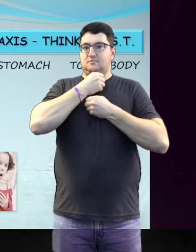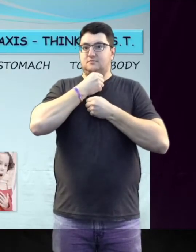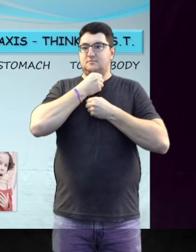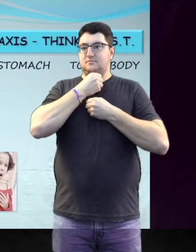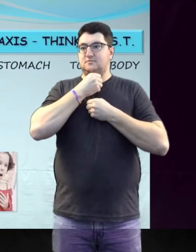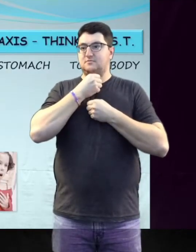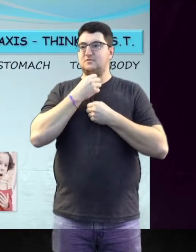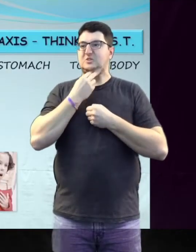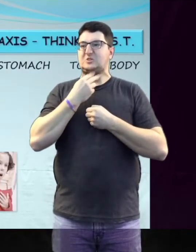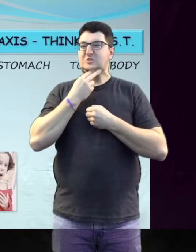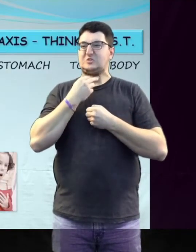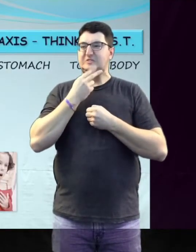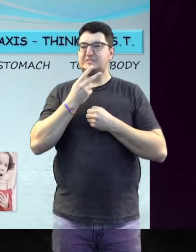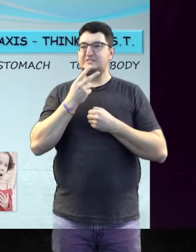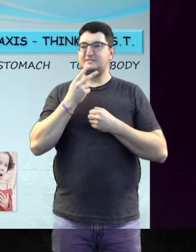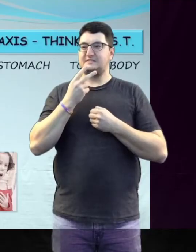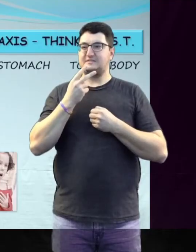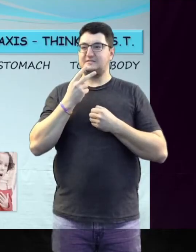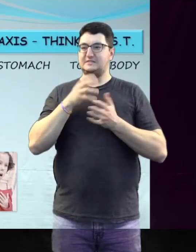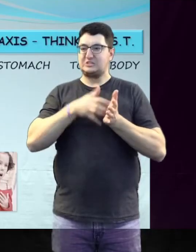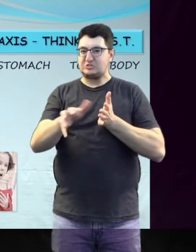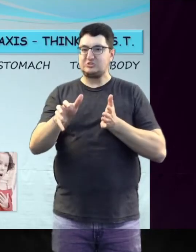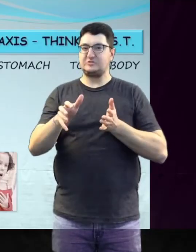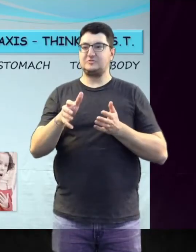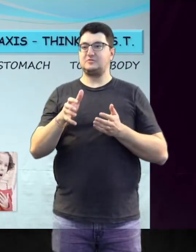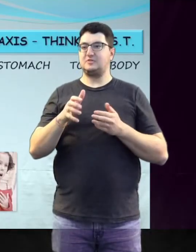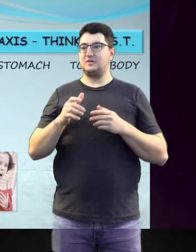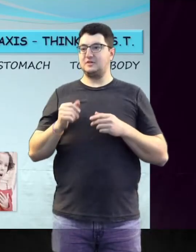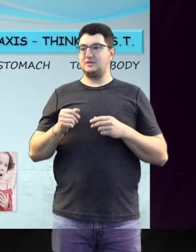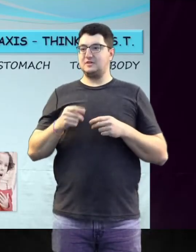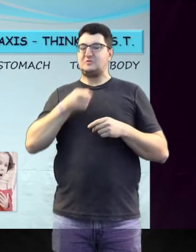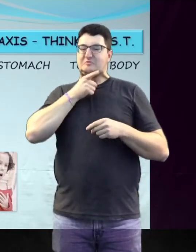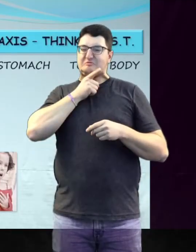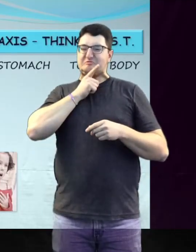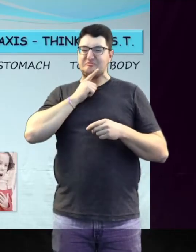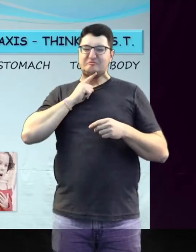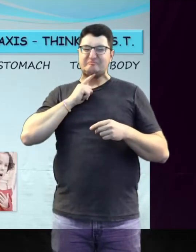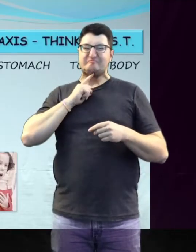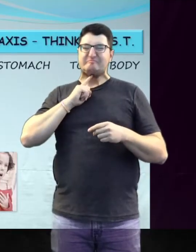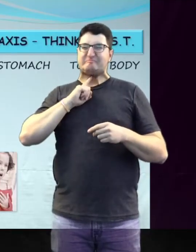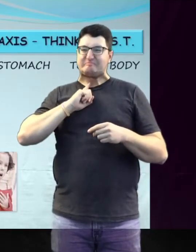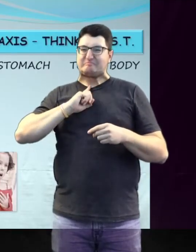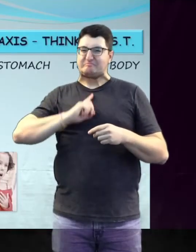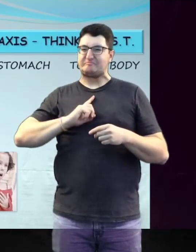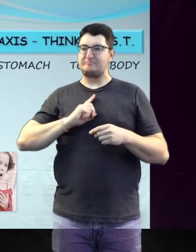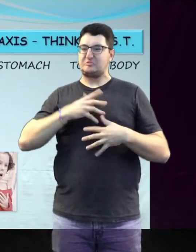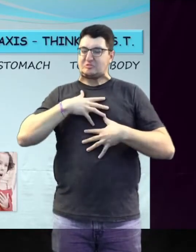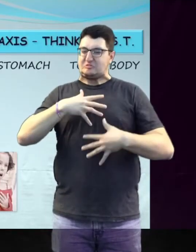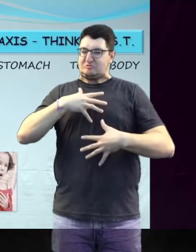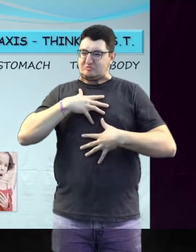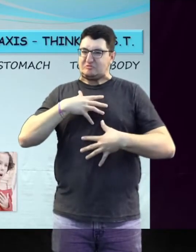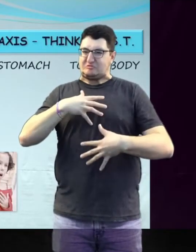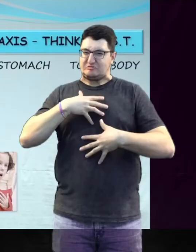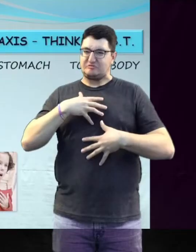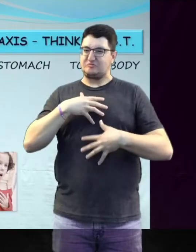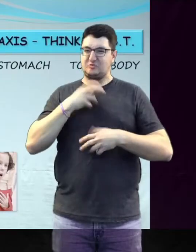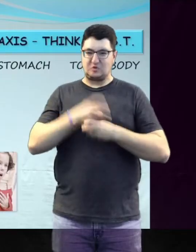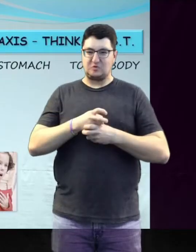sensation of throat tightness, hoarseness or other change of voice, difficulty swallowing, difficulty